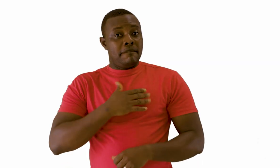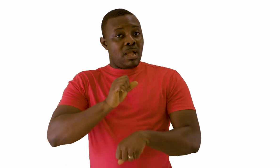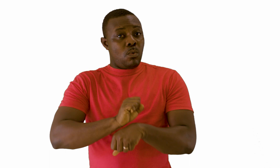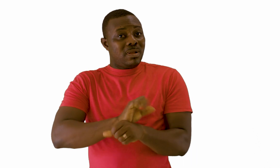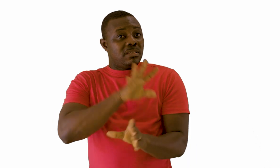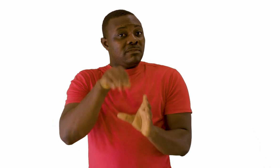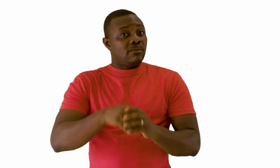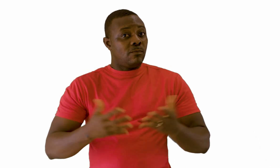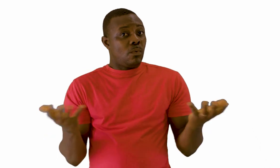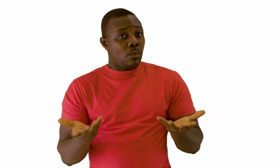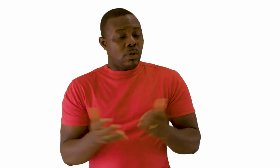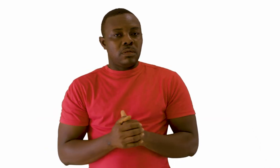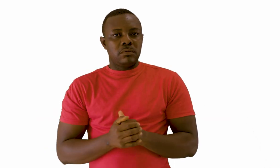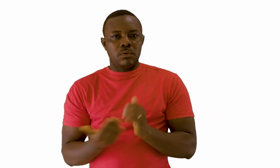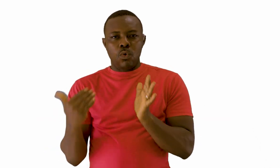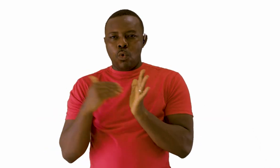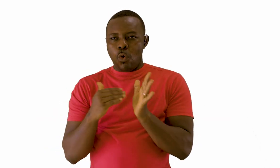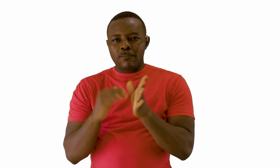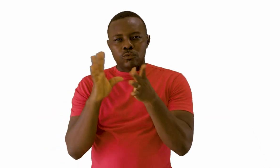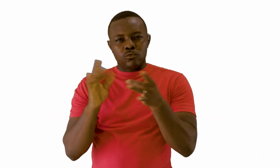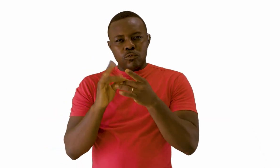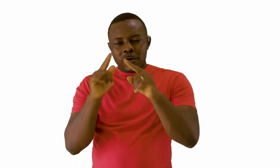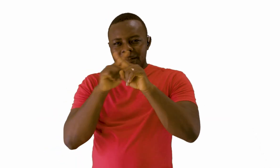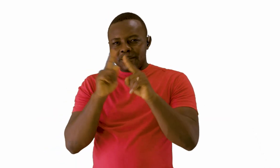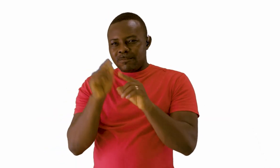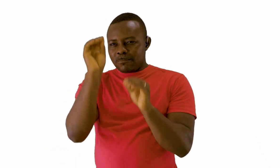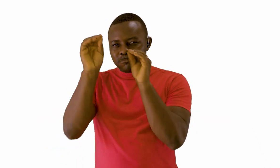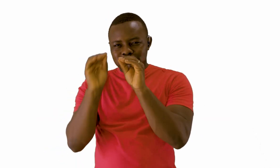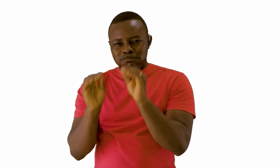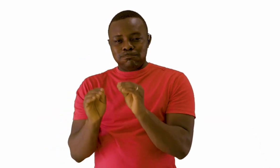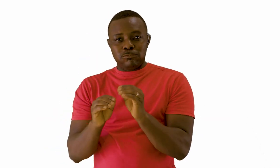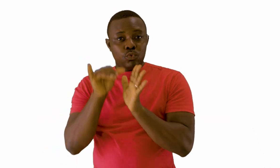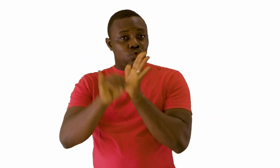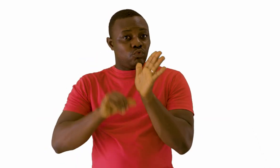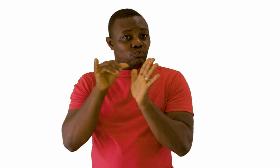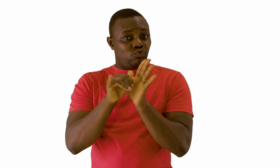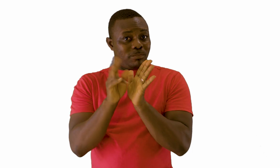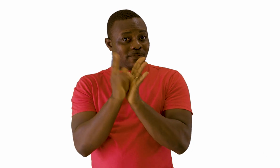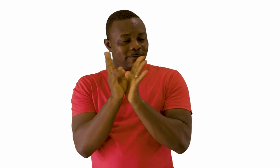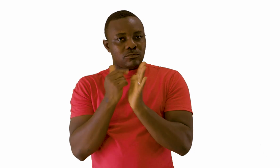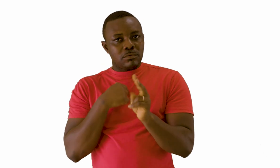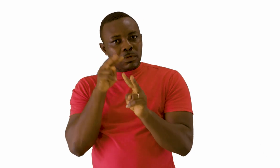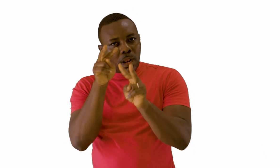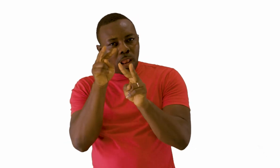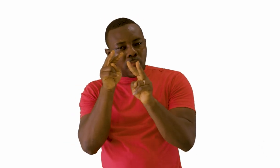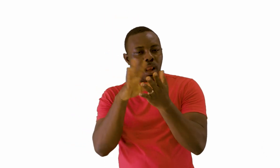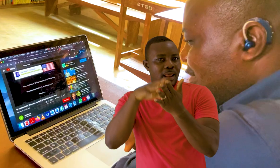My work often involves interaction with media to access and use information. I might, for example, watch YouTube to learn